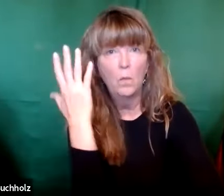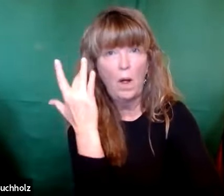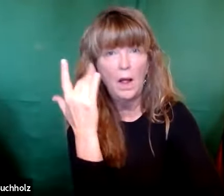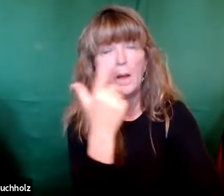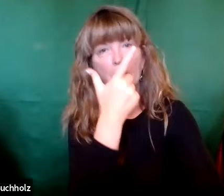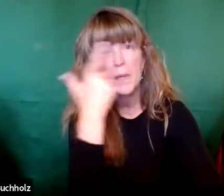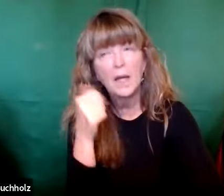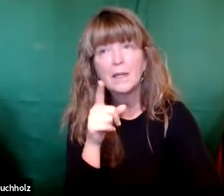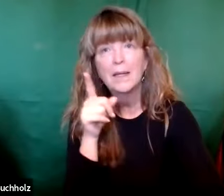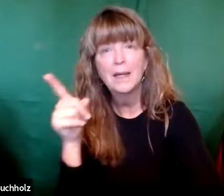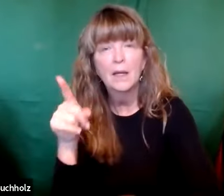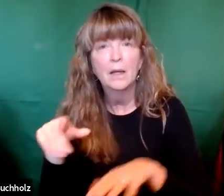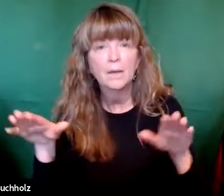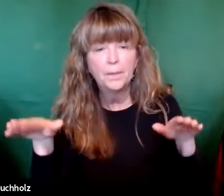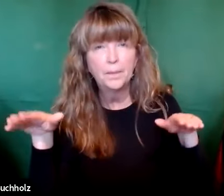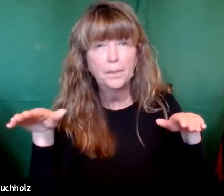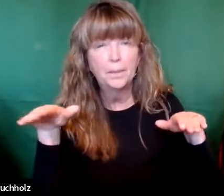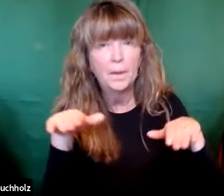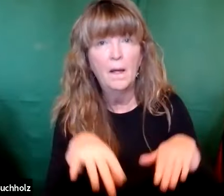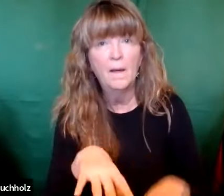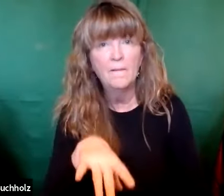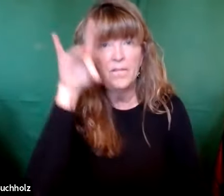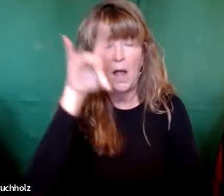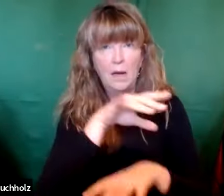It's called a parasite because it will fly.